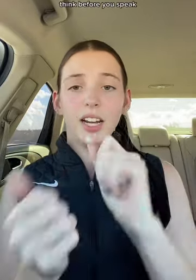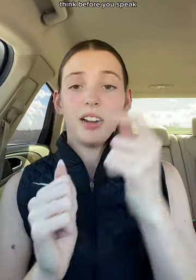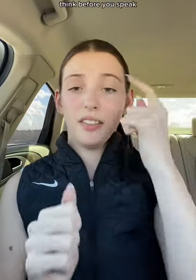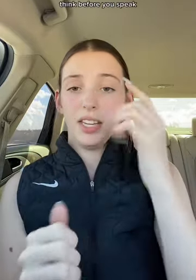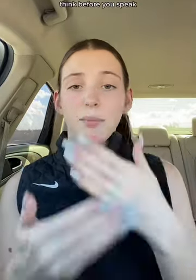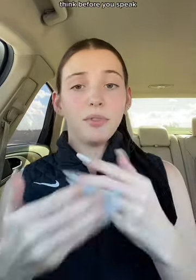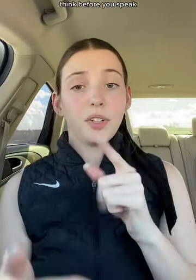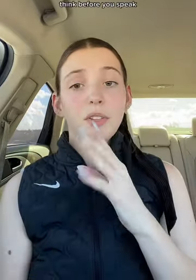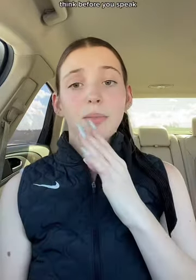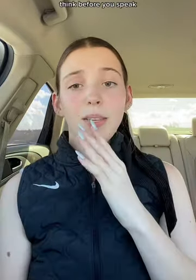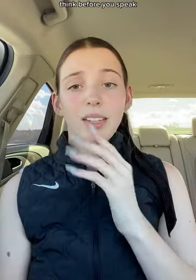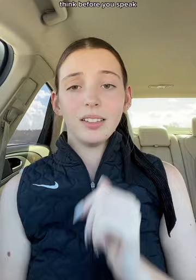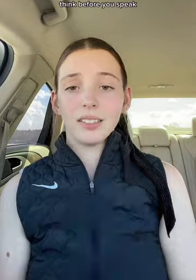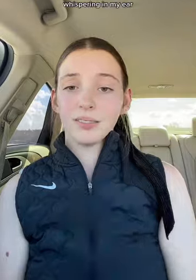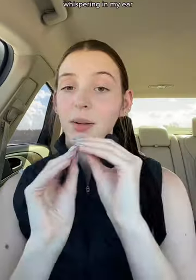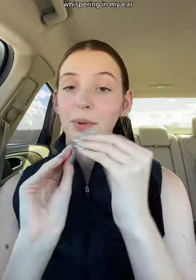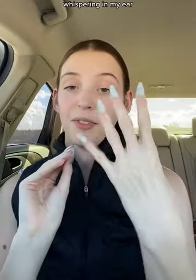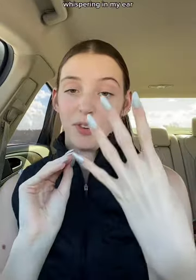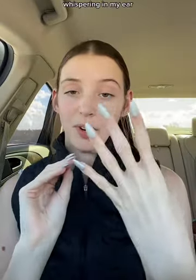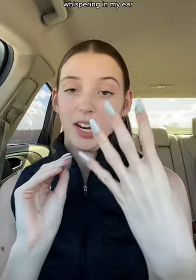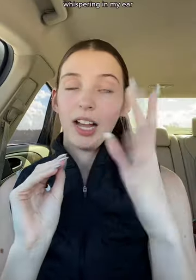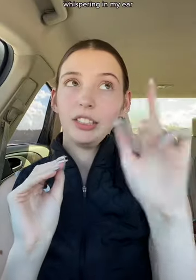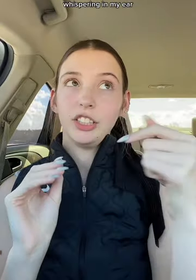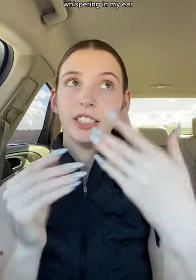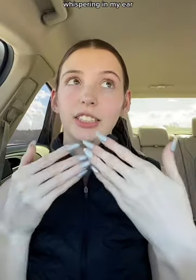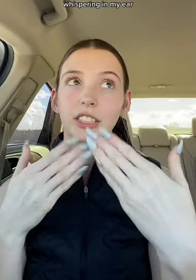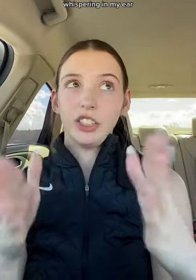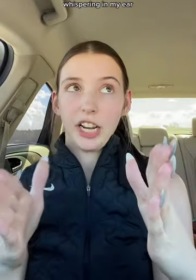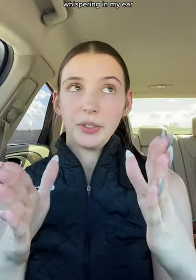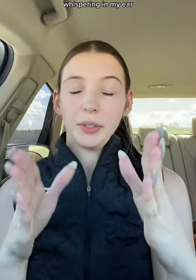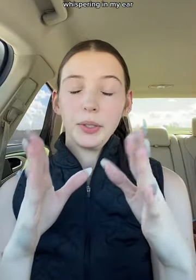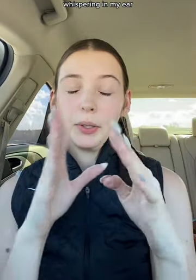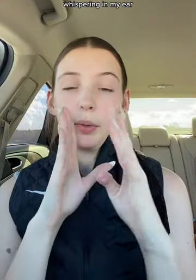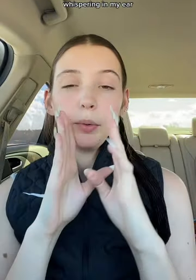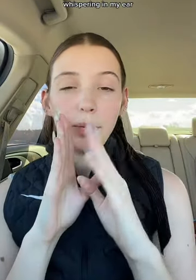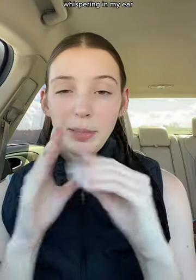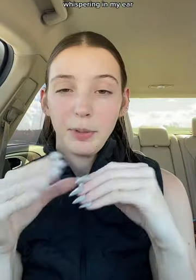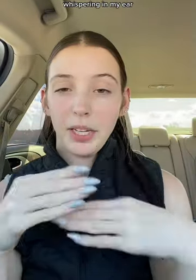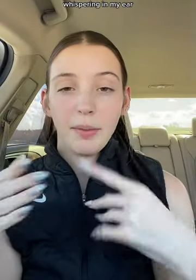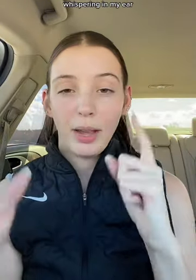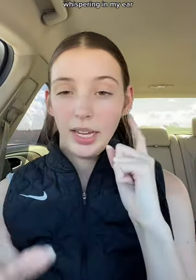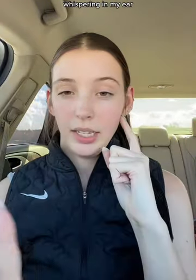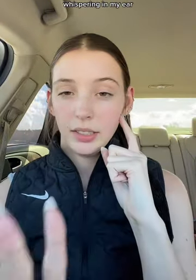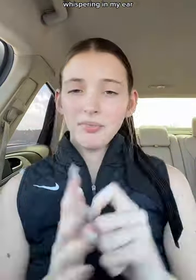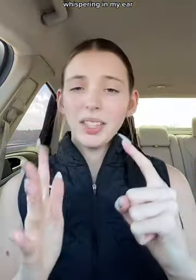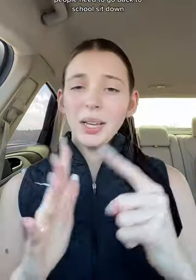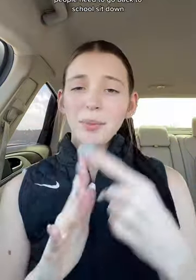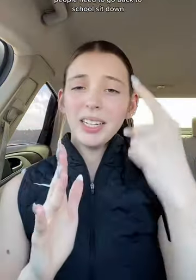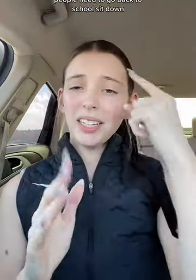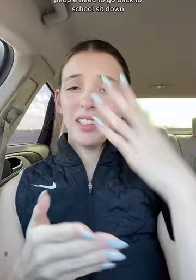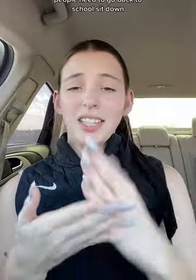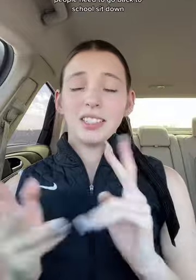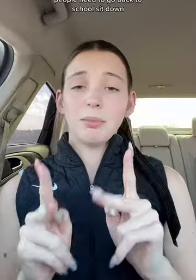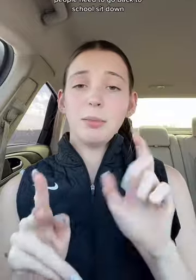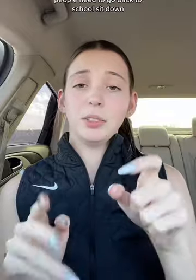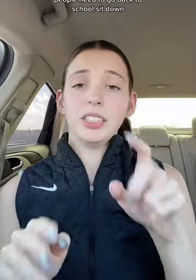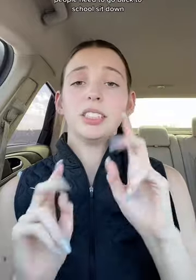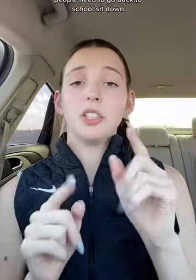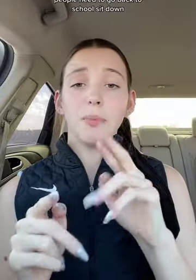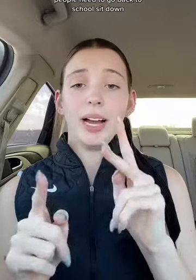how to think before you speak. Number four, just in general whispering in my ear. I'm beginning to think some people need to go back